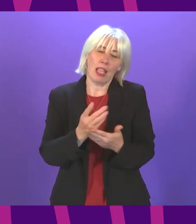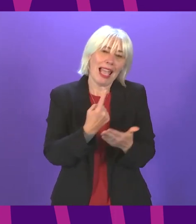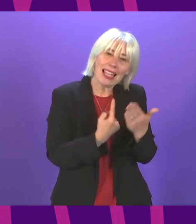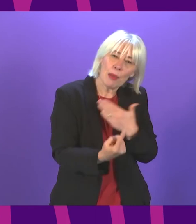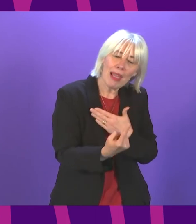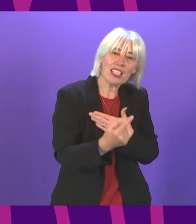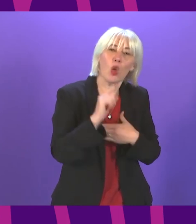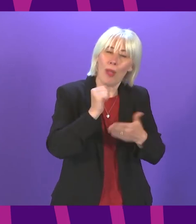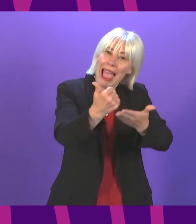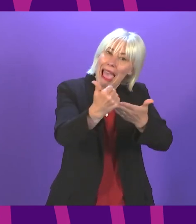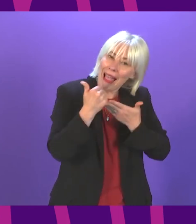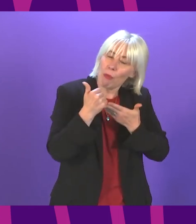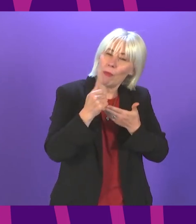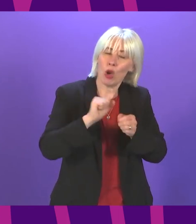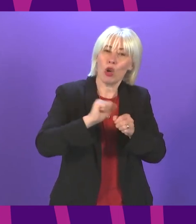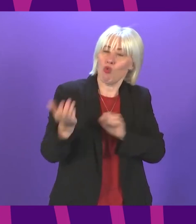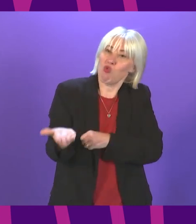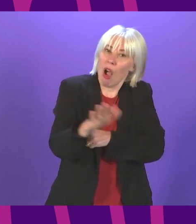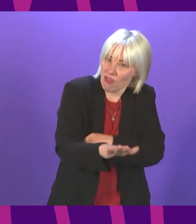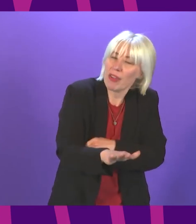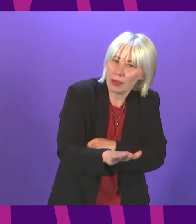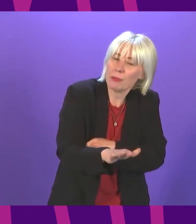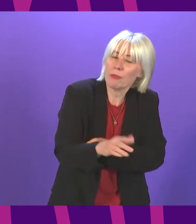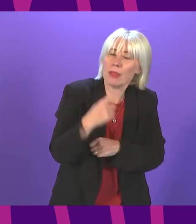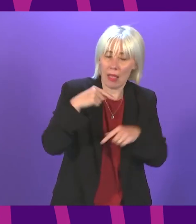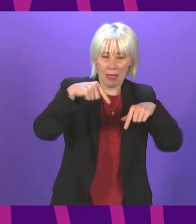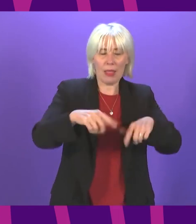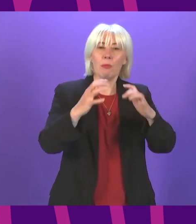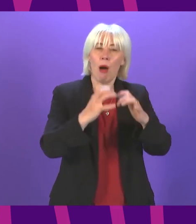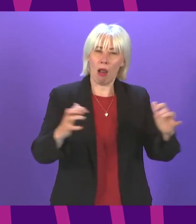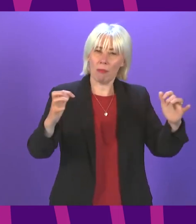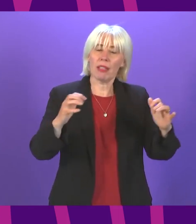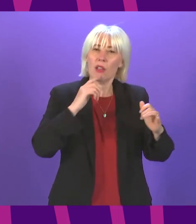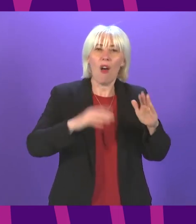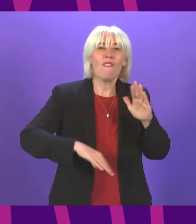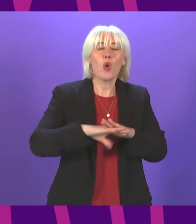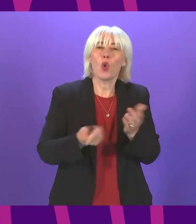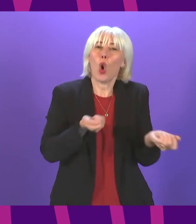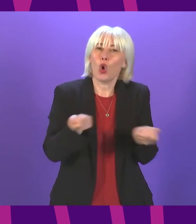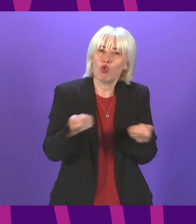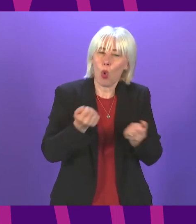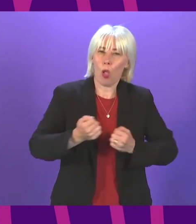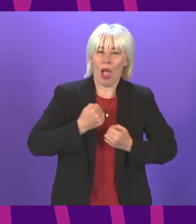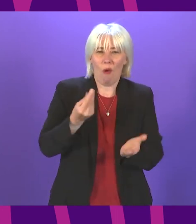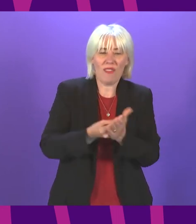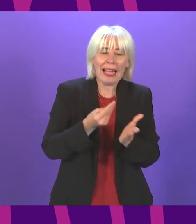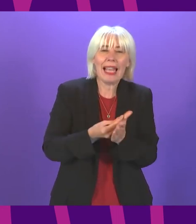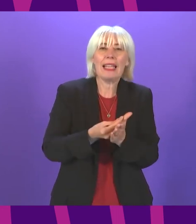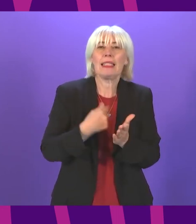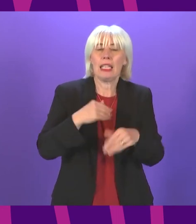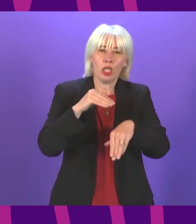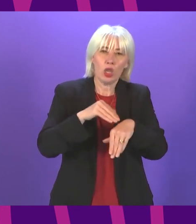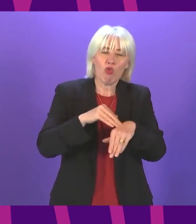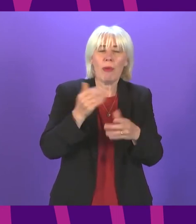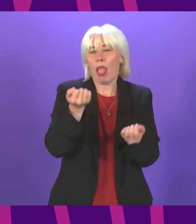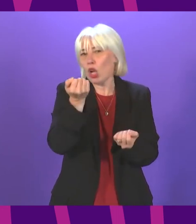will aid our recovery I will give this parliament it will give parliament full control over our finances criminal